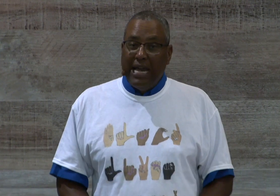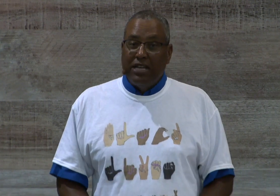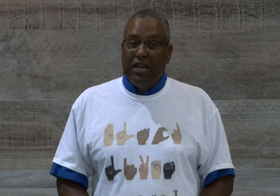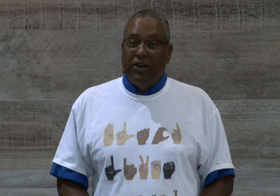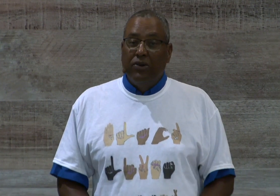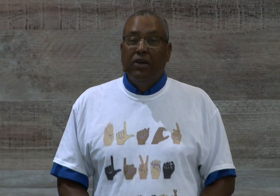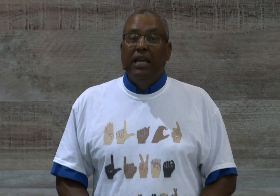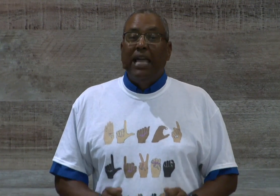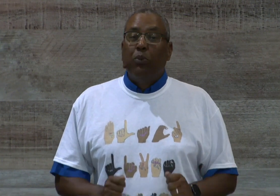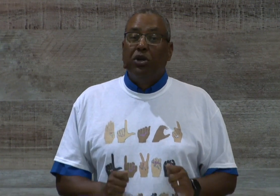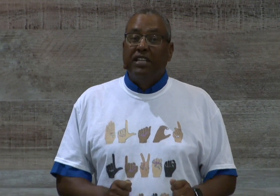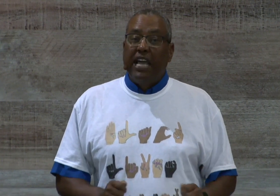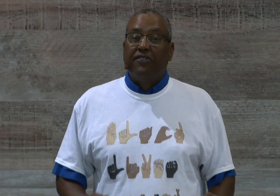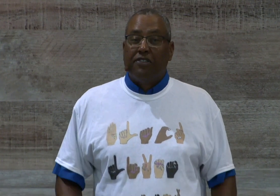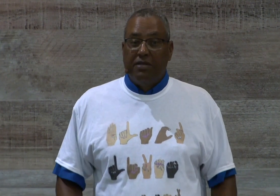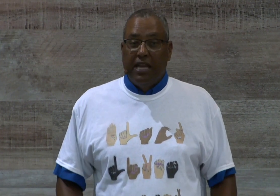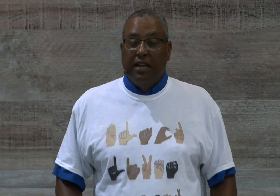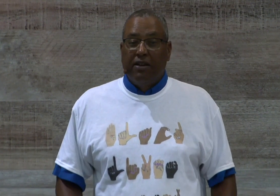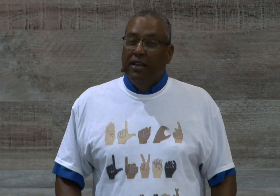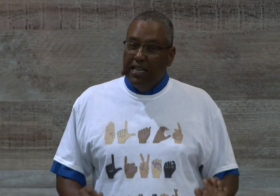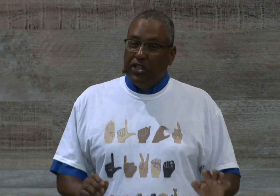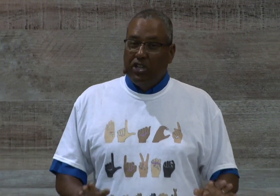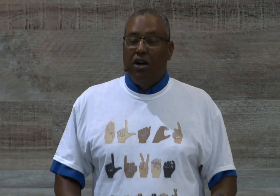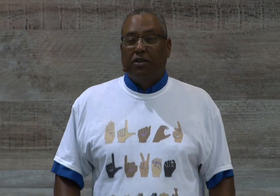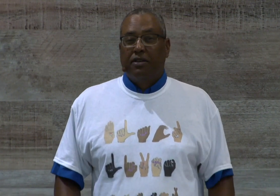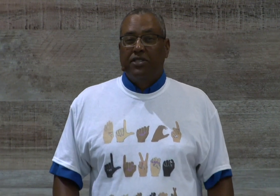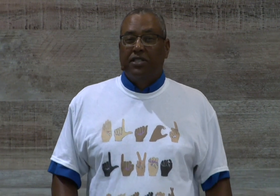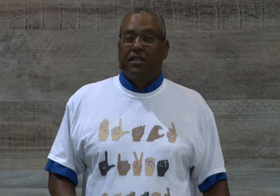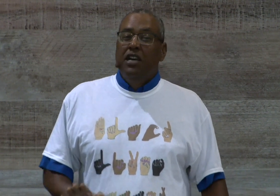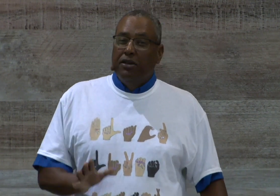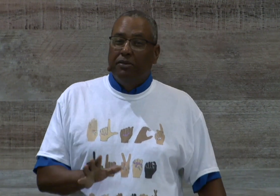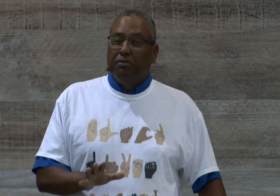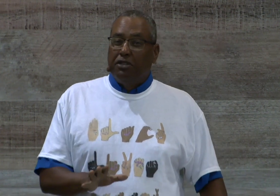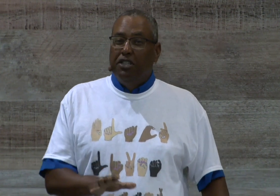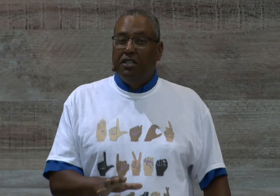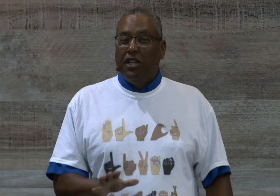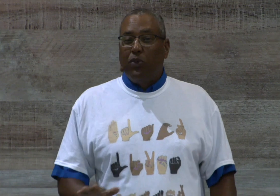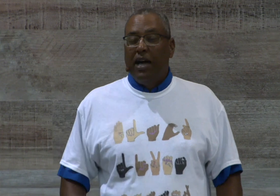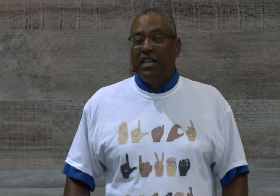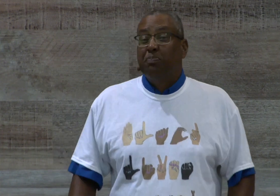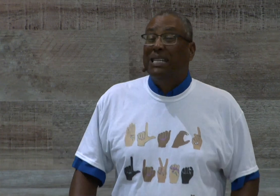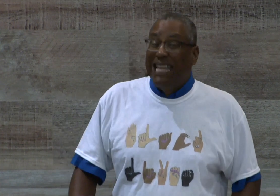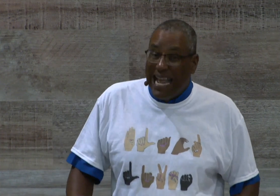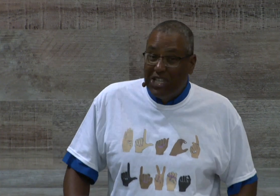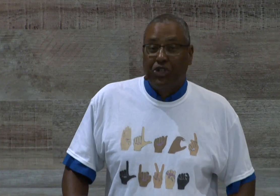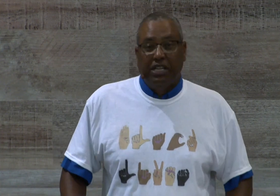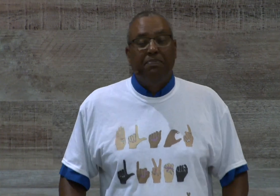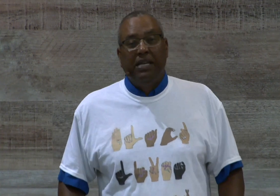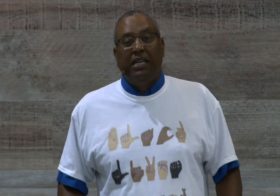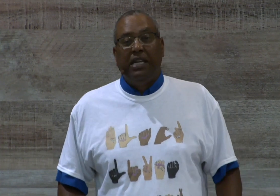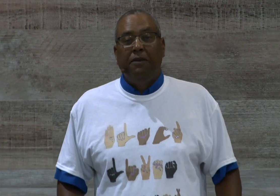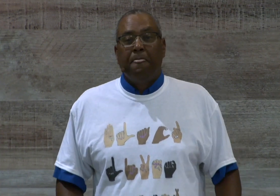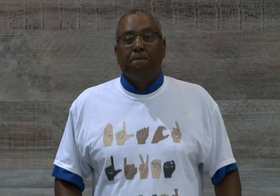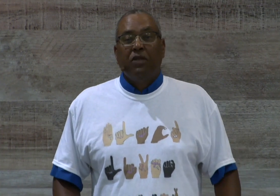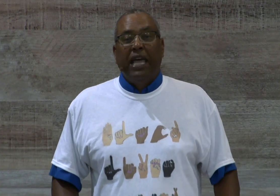know, and we'll take it from there. Again, the talk, because it could otherwise potentially be a